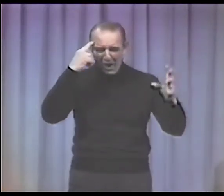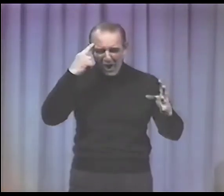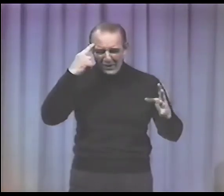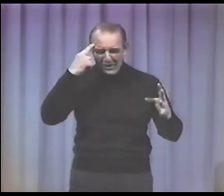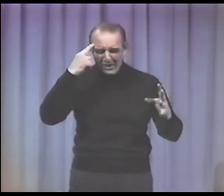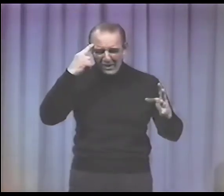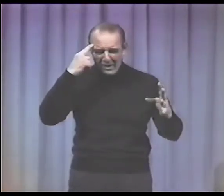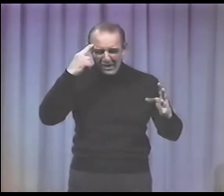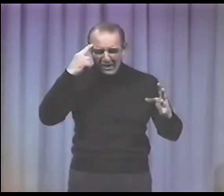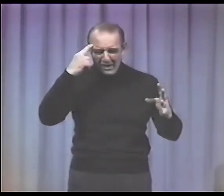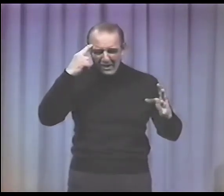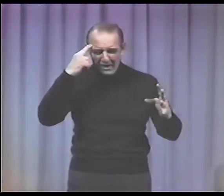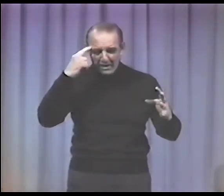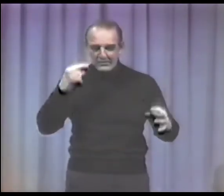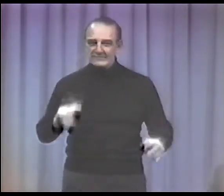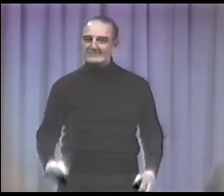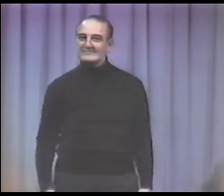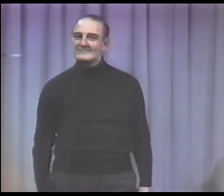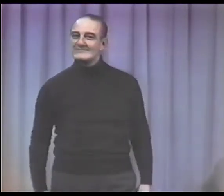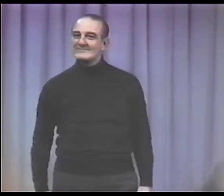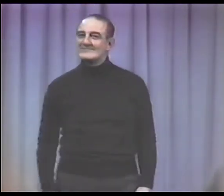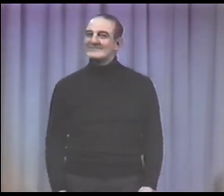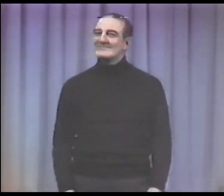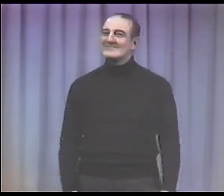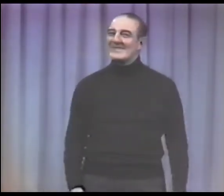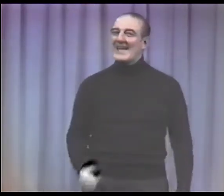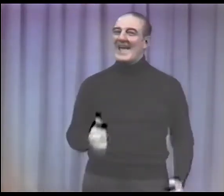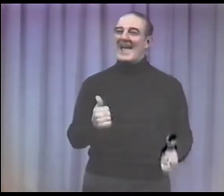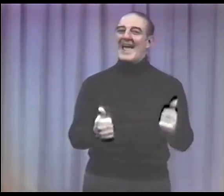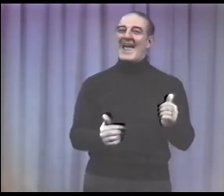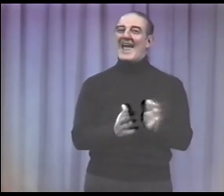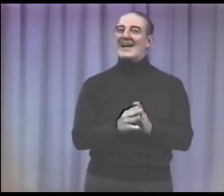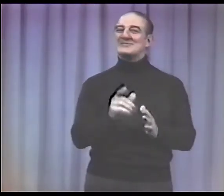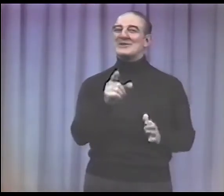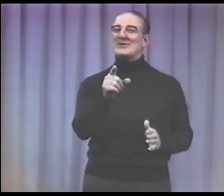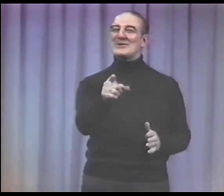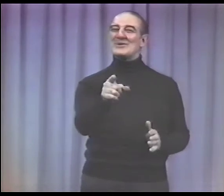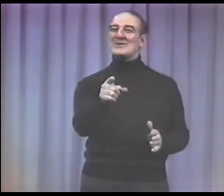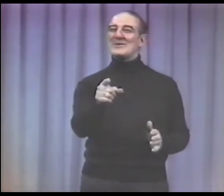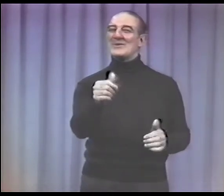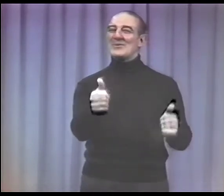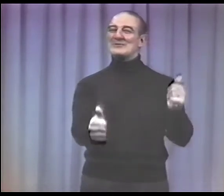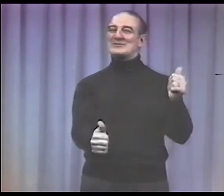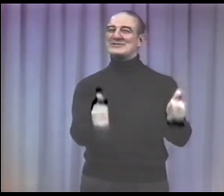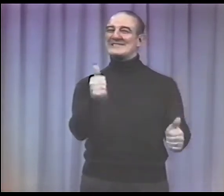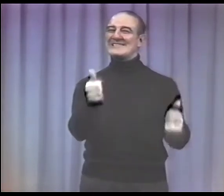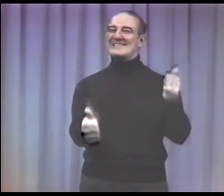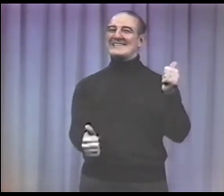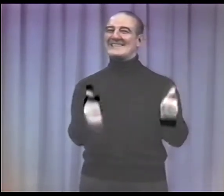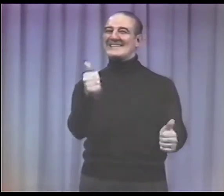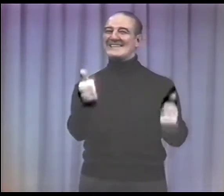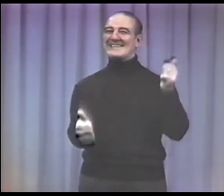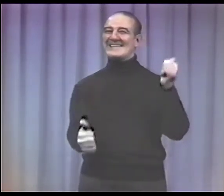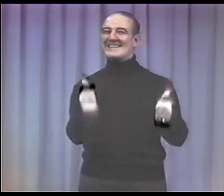the gore, the screaming, how terrible would that be? Now, let me ask you,